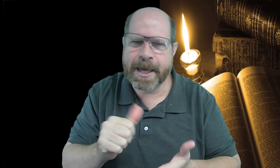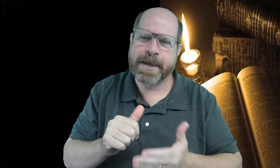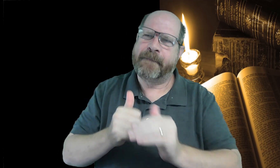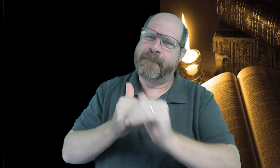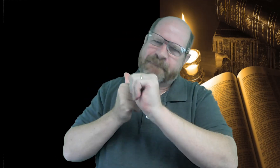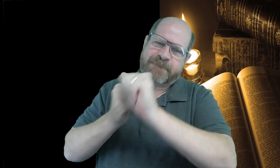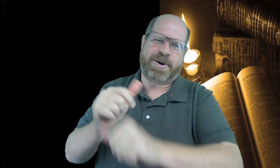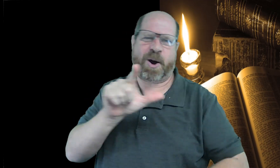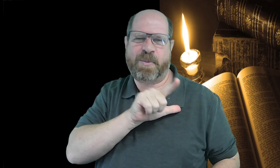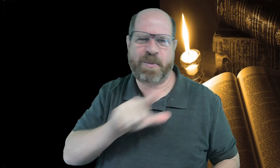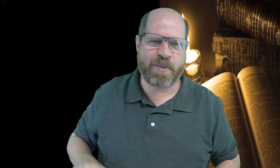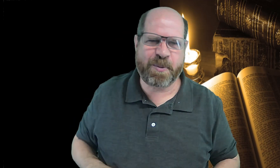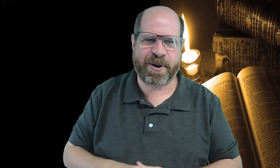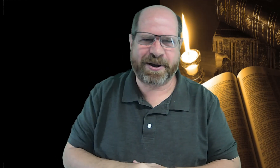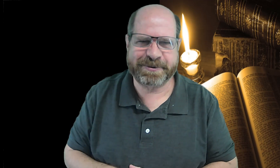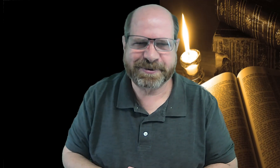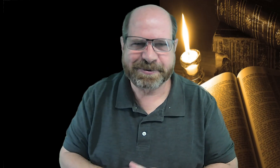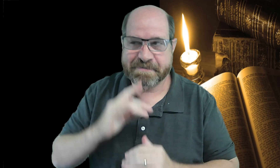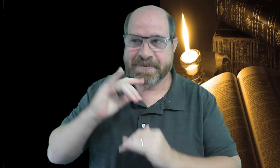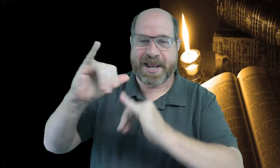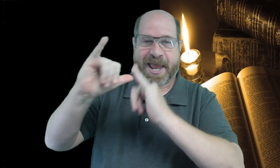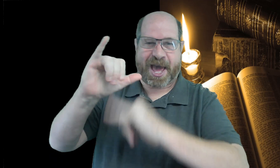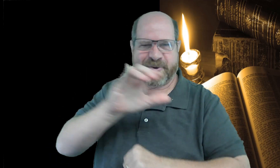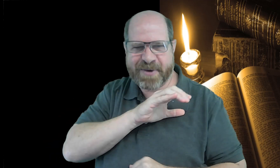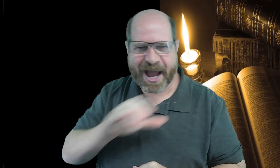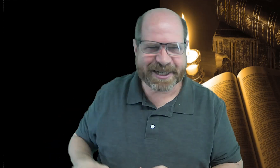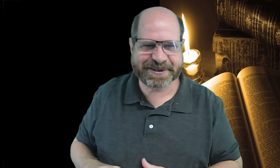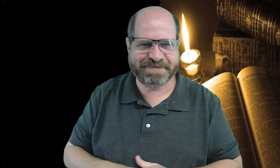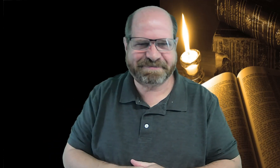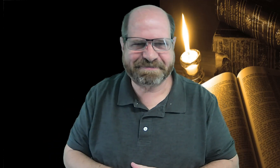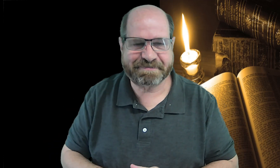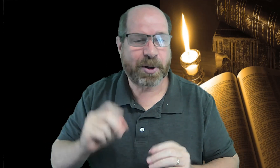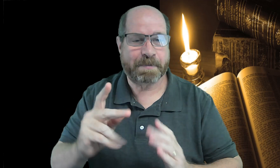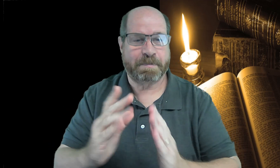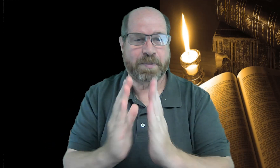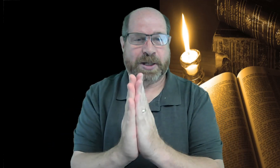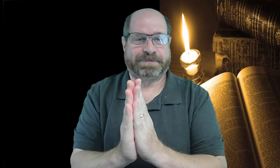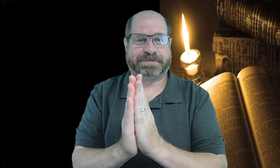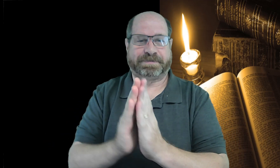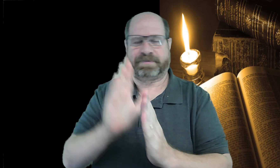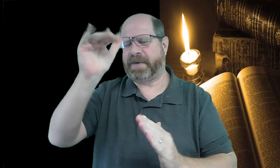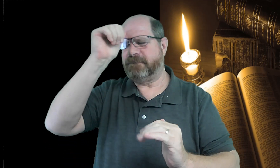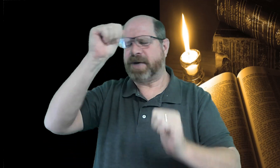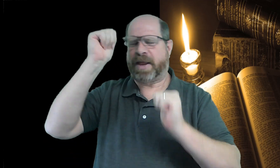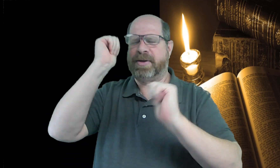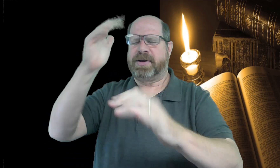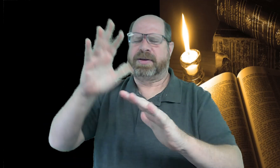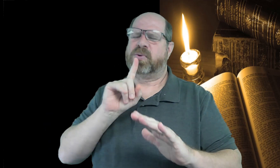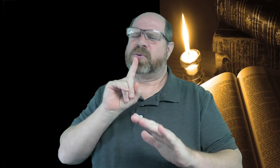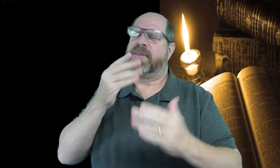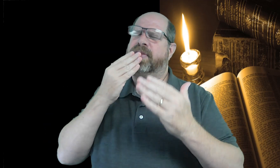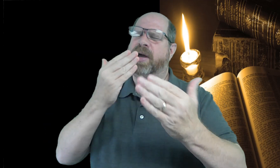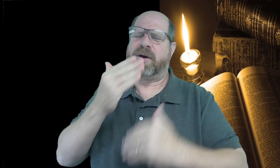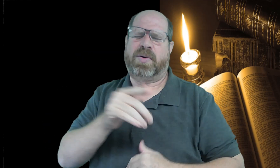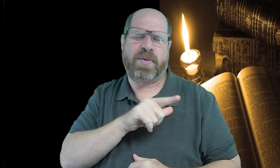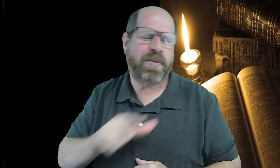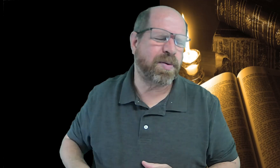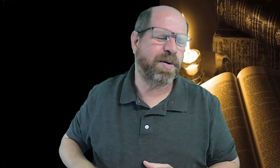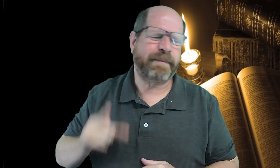every day and follow the lord to be like christ so let's pray heavenly father we really thank